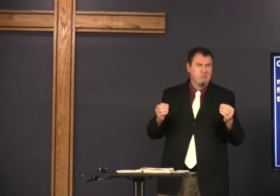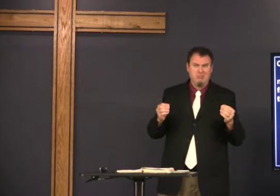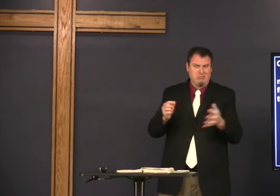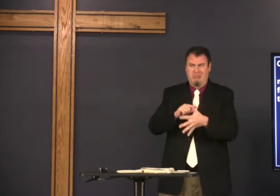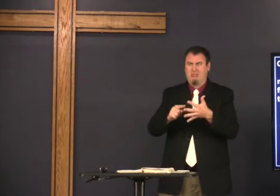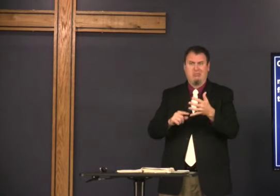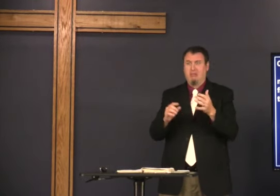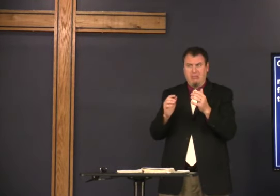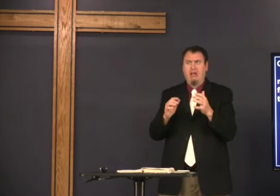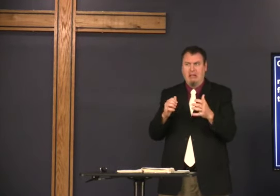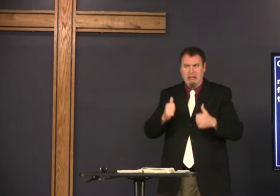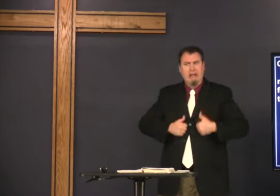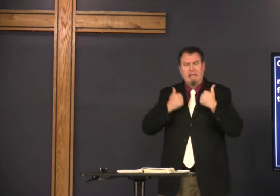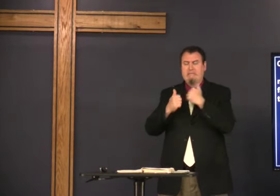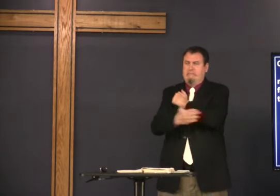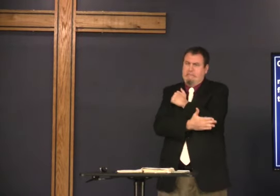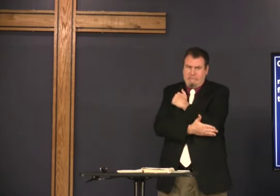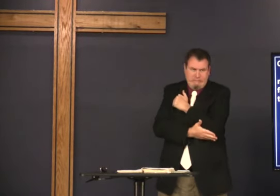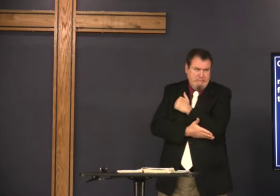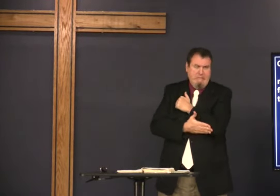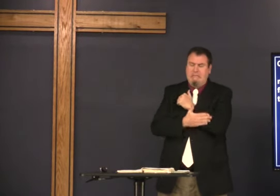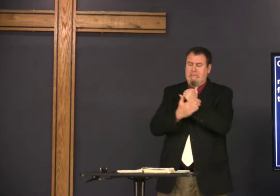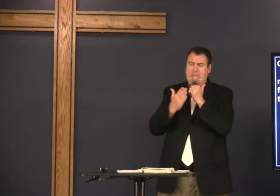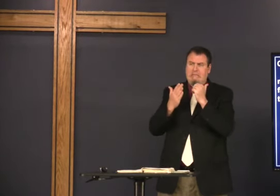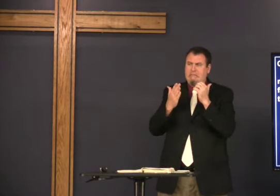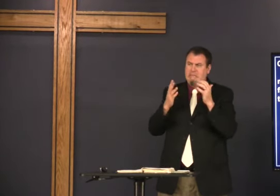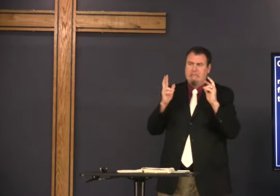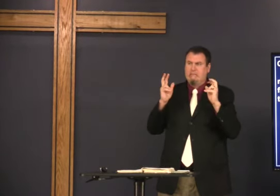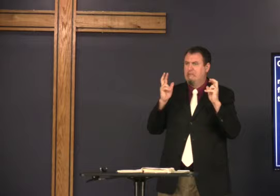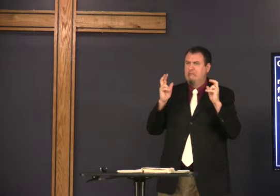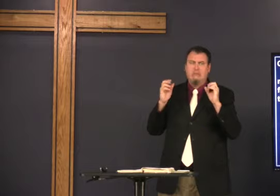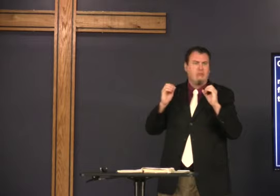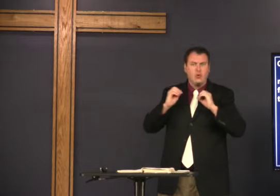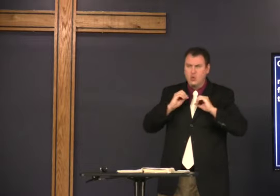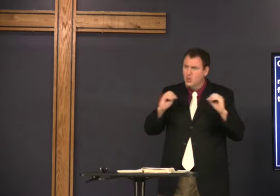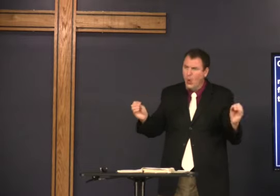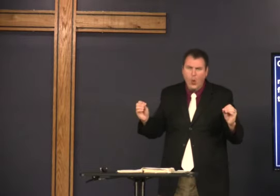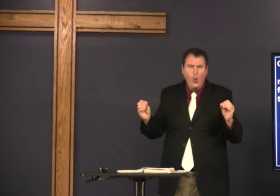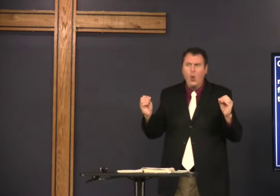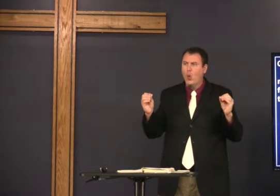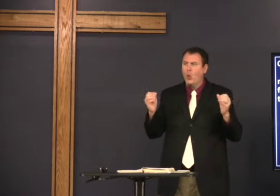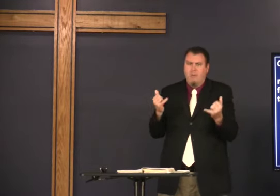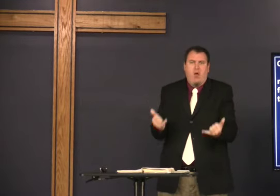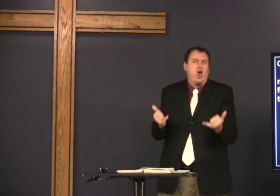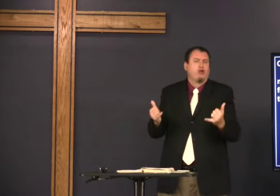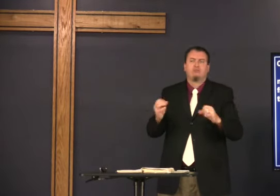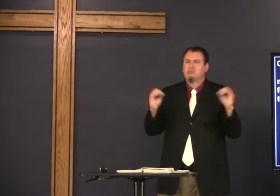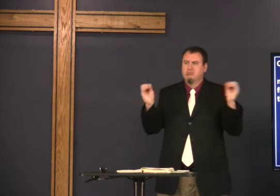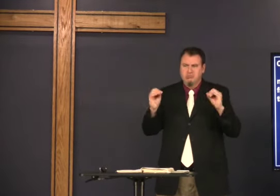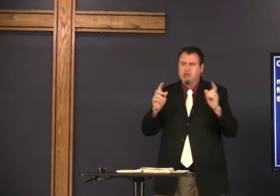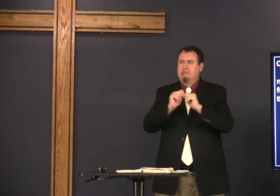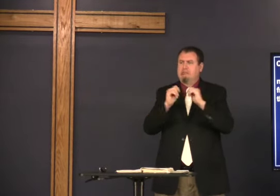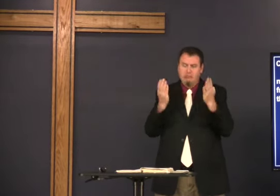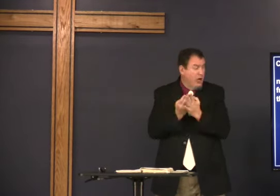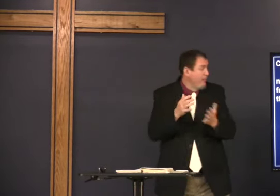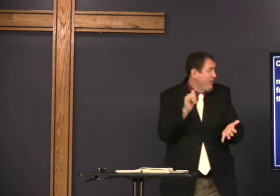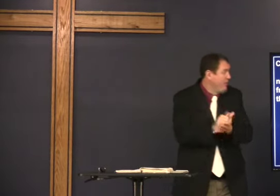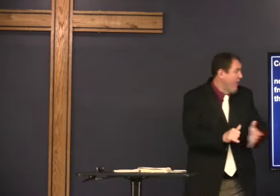don't have, they don't have plumbing. They live a little lifestyle they don't have.